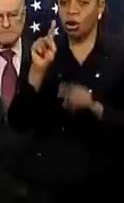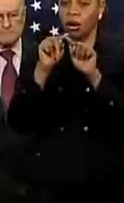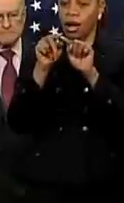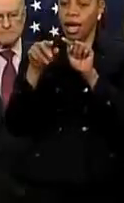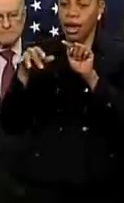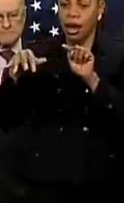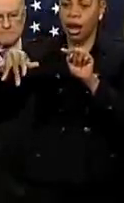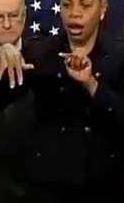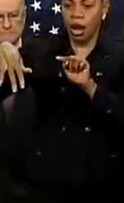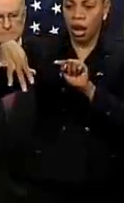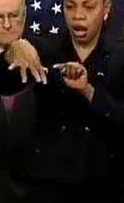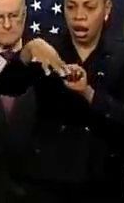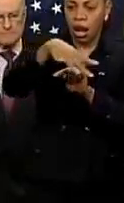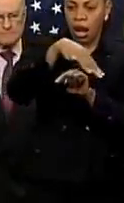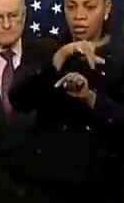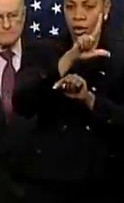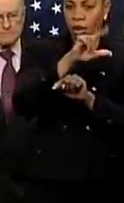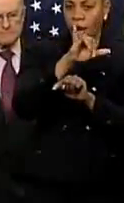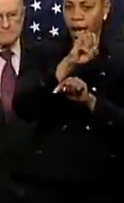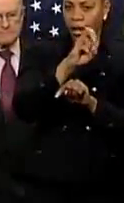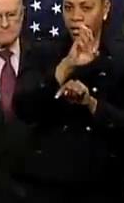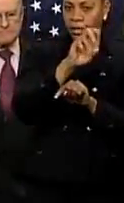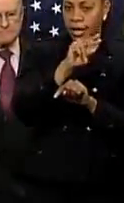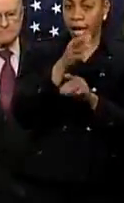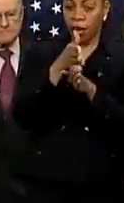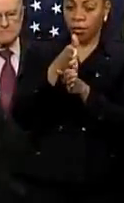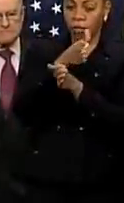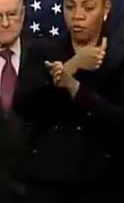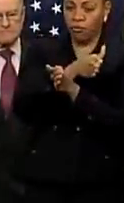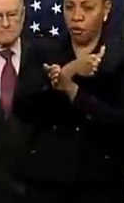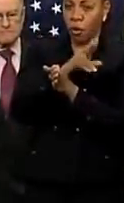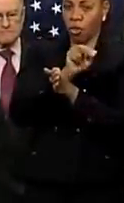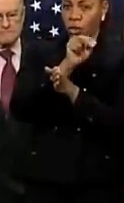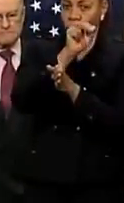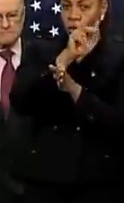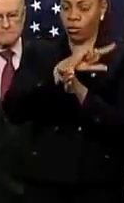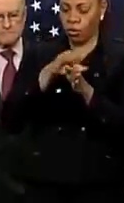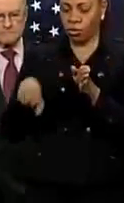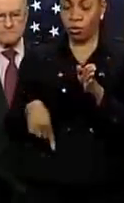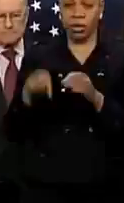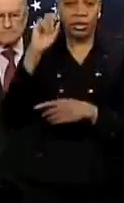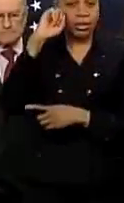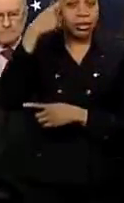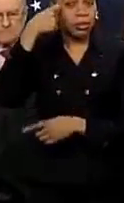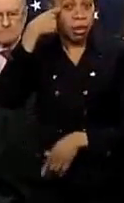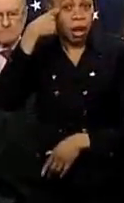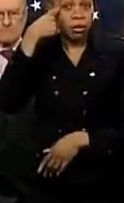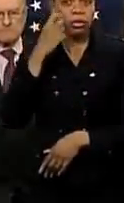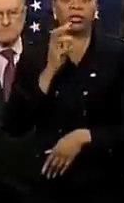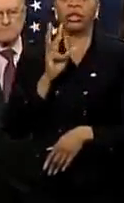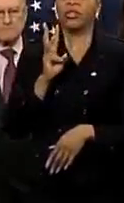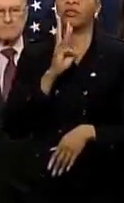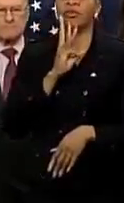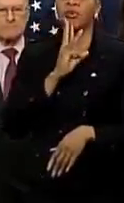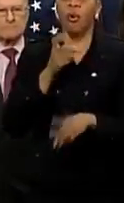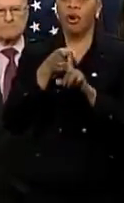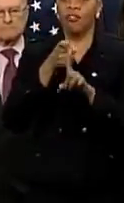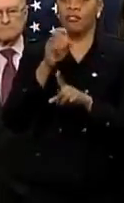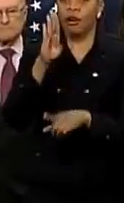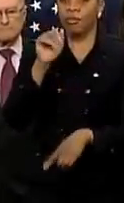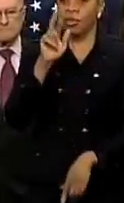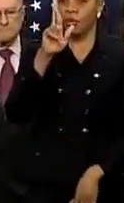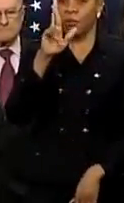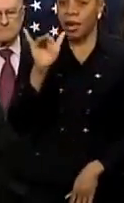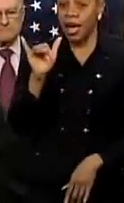Long Island Sound before it hits northern Queens and the Bronx, whereas the water from the Battery comes straight in from the